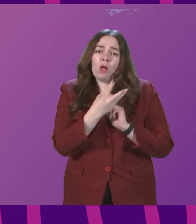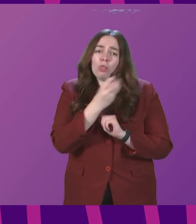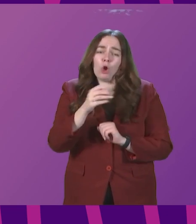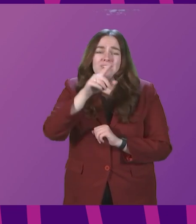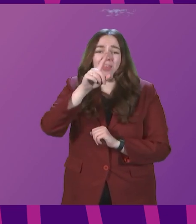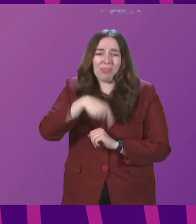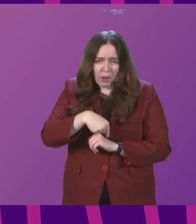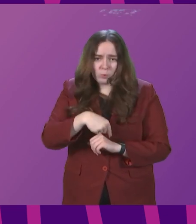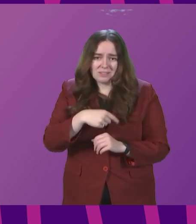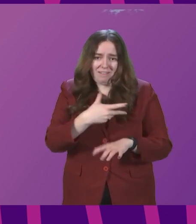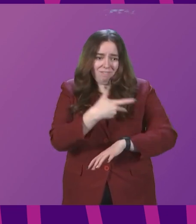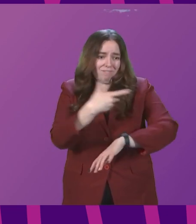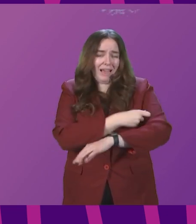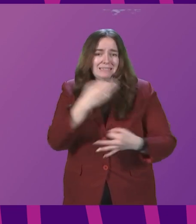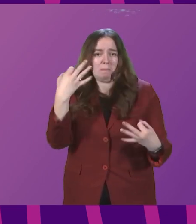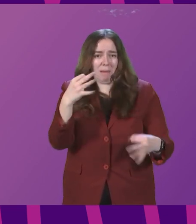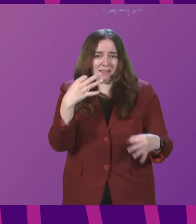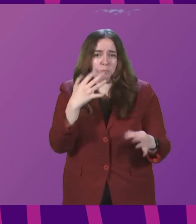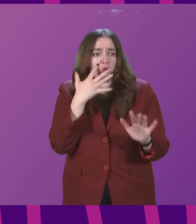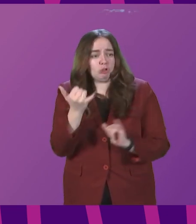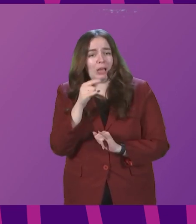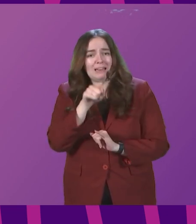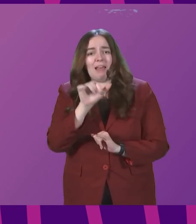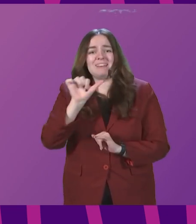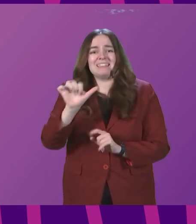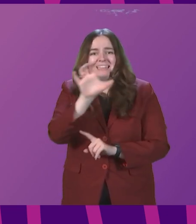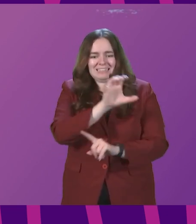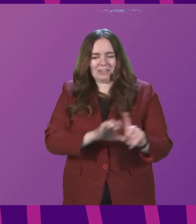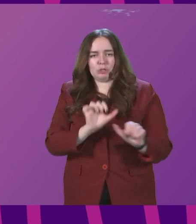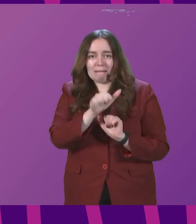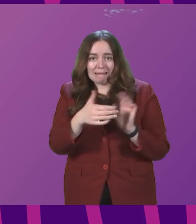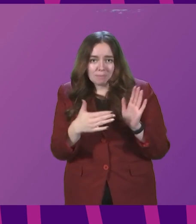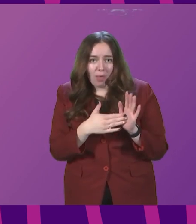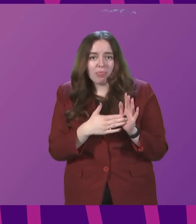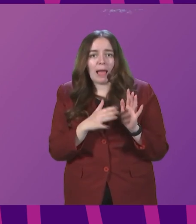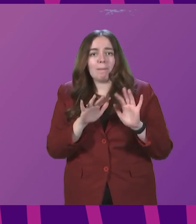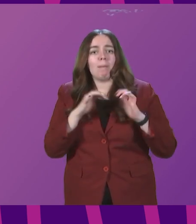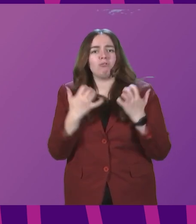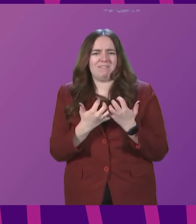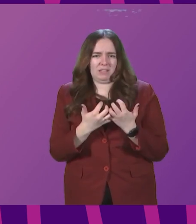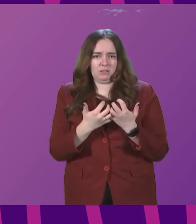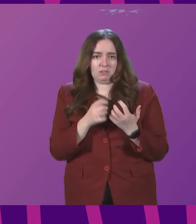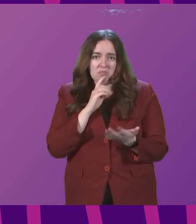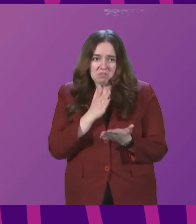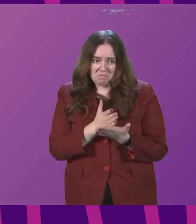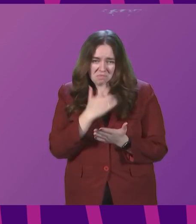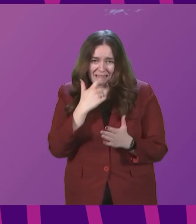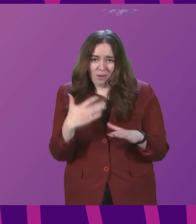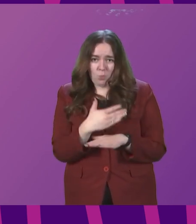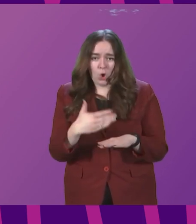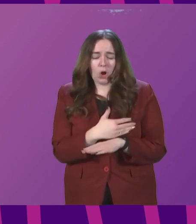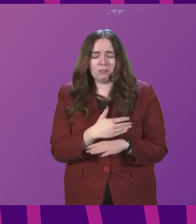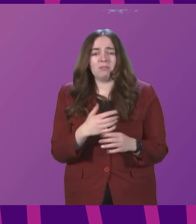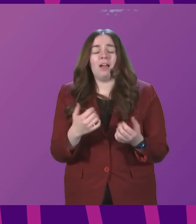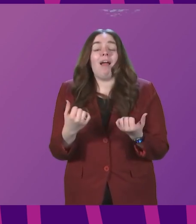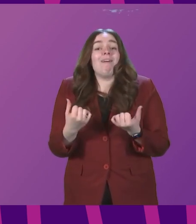vaccine passports checked at Murrayfield during the Six Nations next month are actually workable? And finally, while crowd attendance